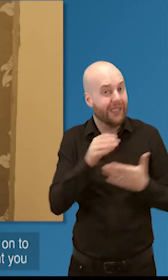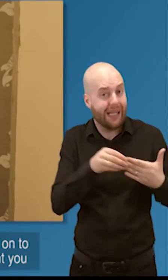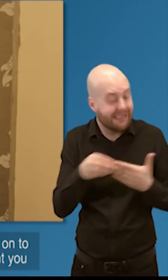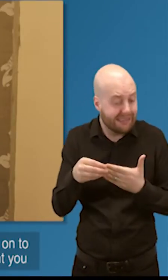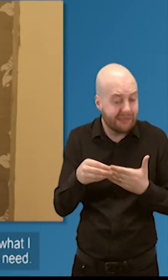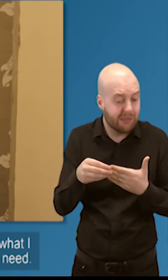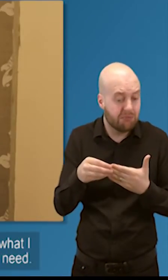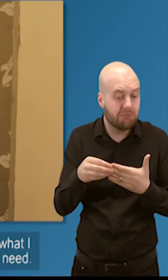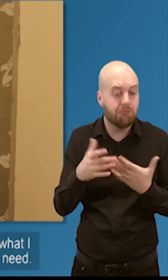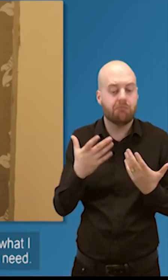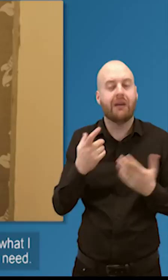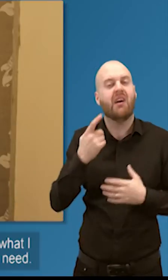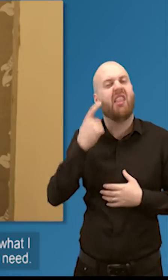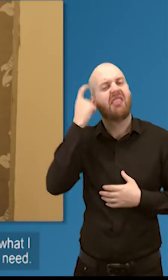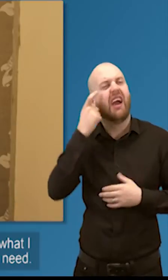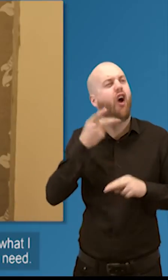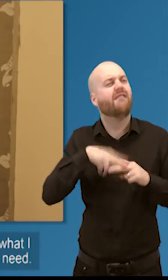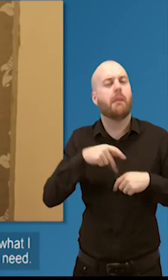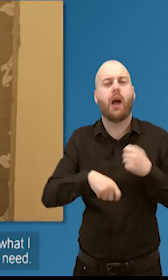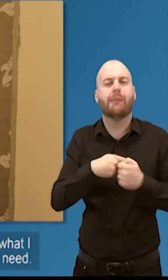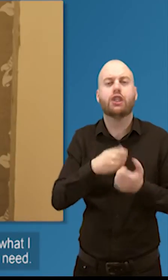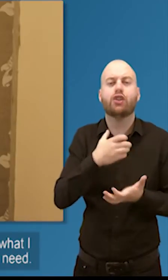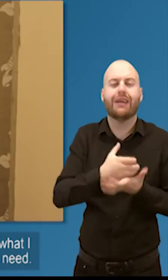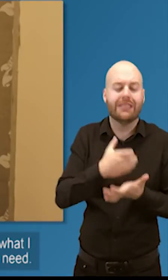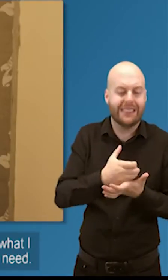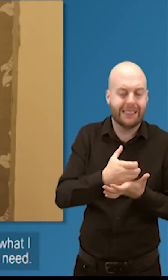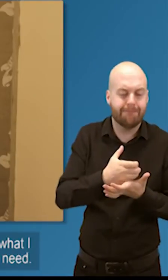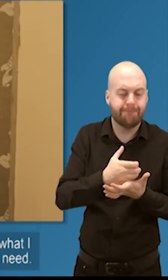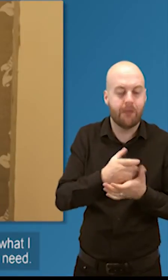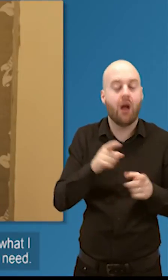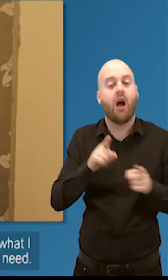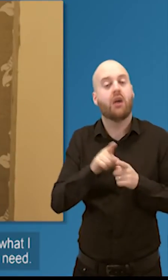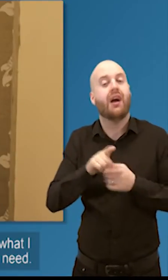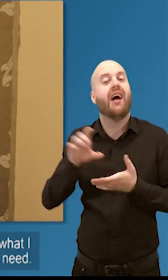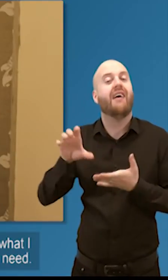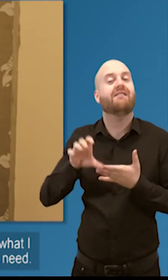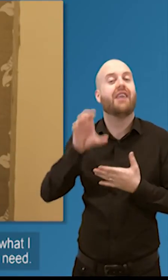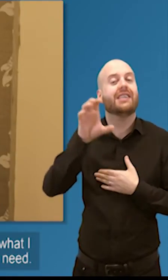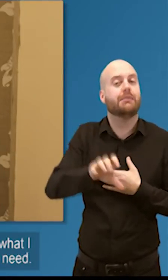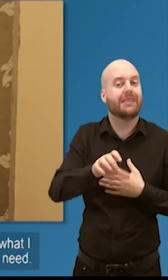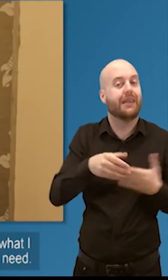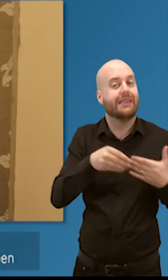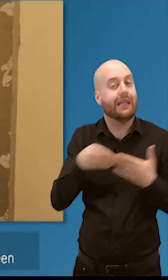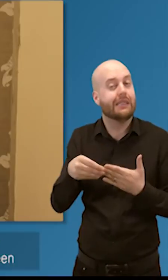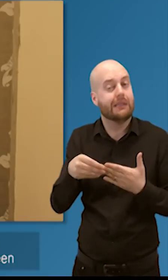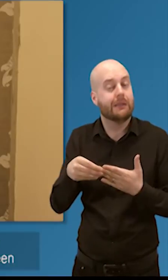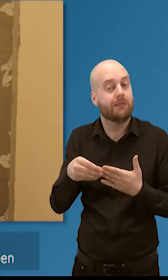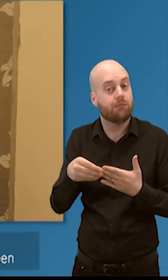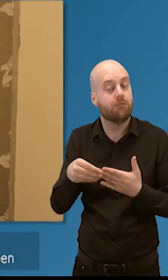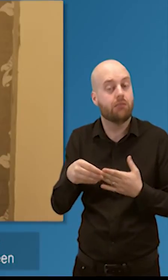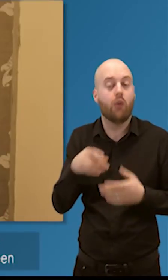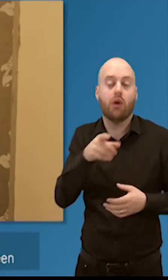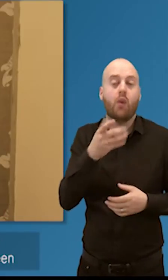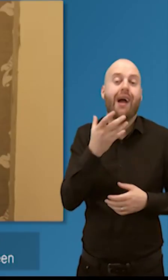actually need and it's it's that that there's that question of i don't know what i don't know so how do i work out what i do actually need so um